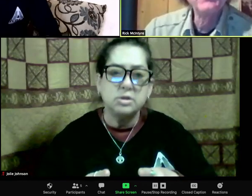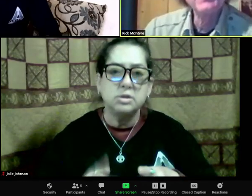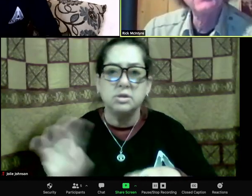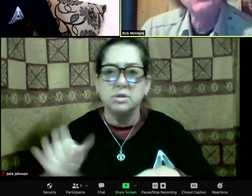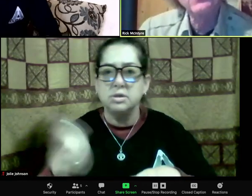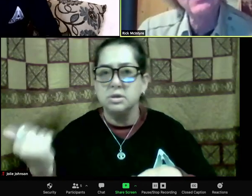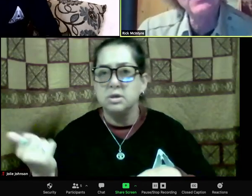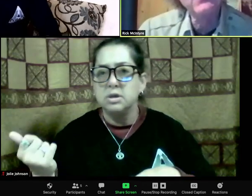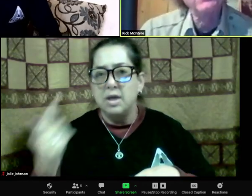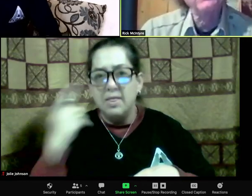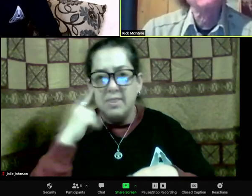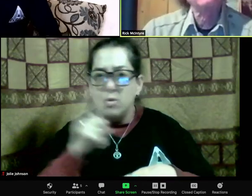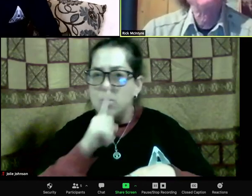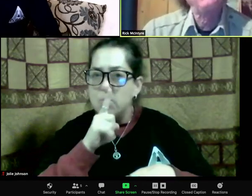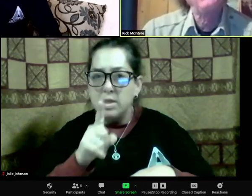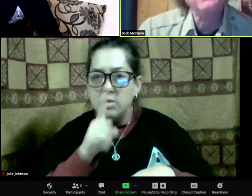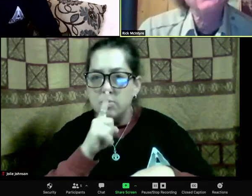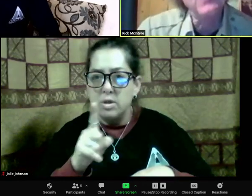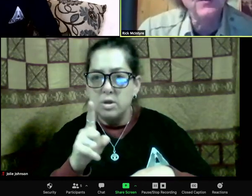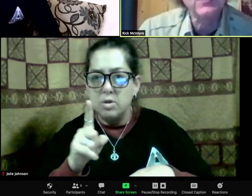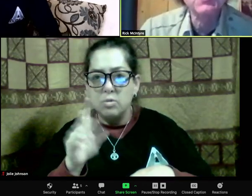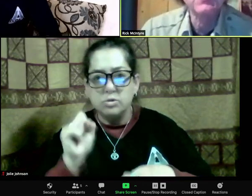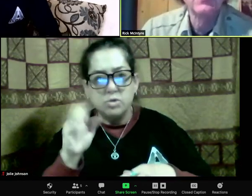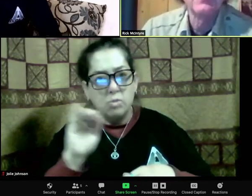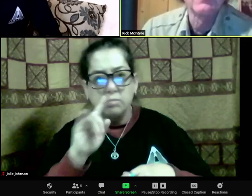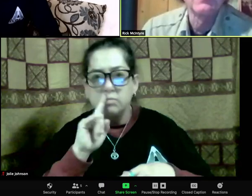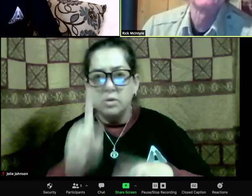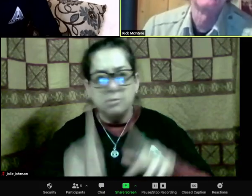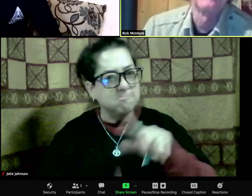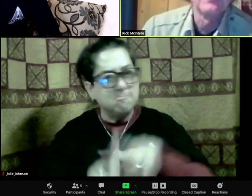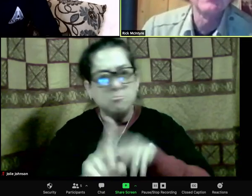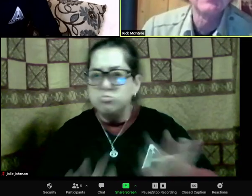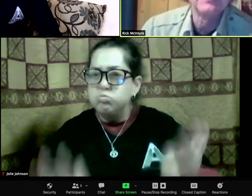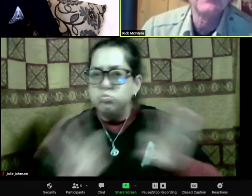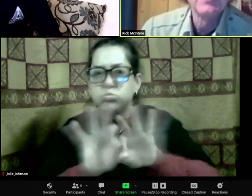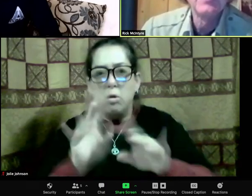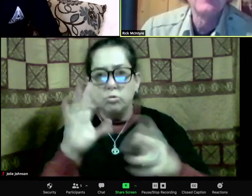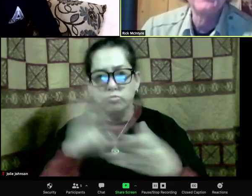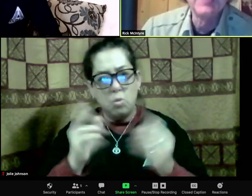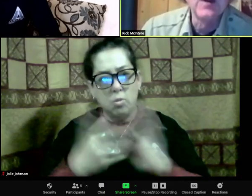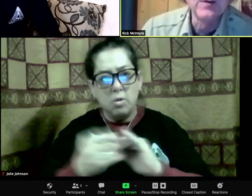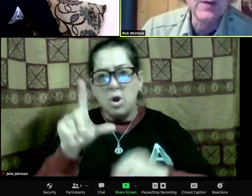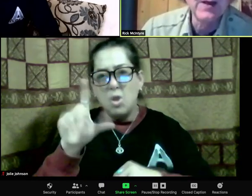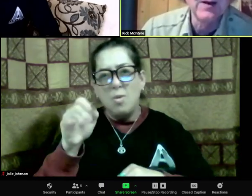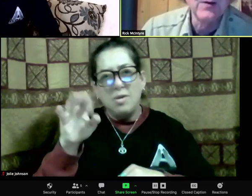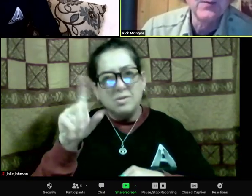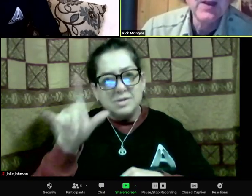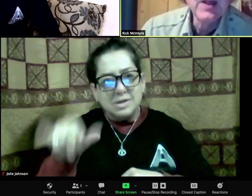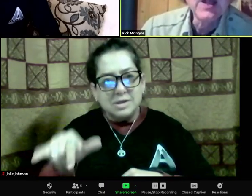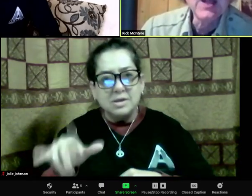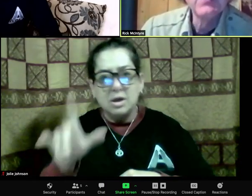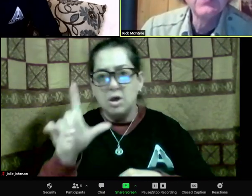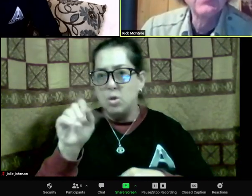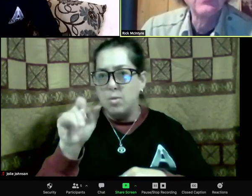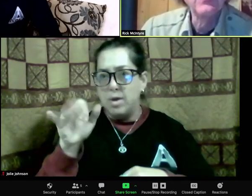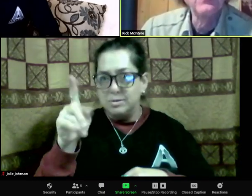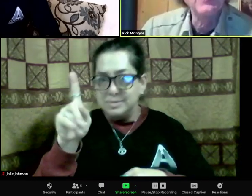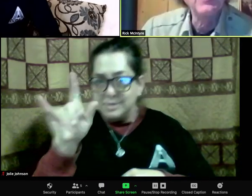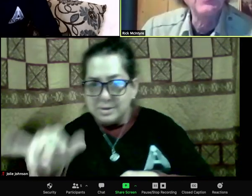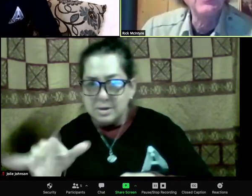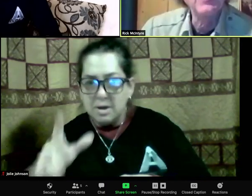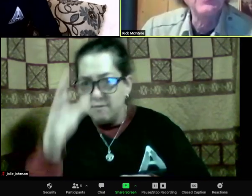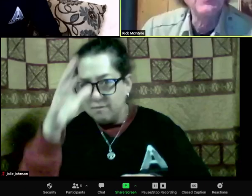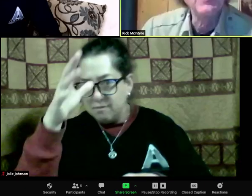persistence and just keeping on with the family. She would have to stop and rest. She would fall way